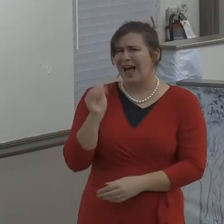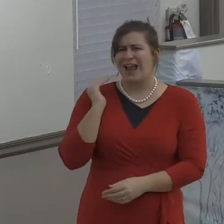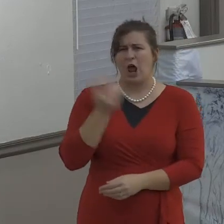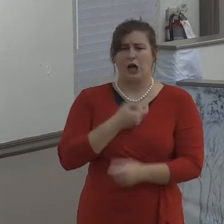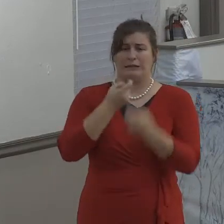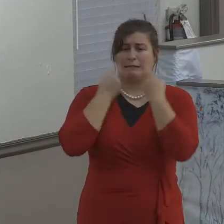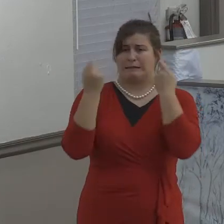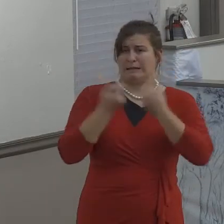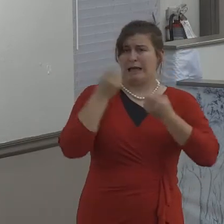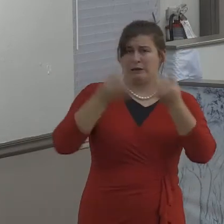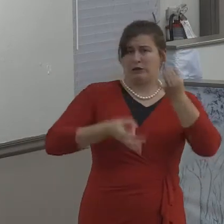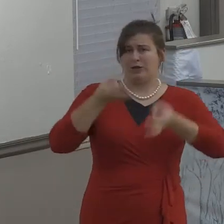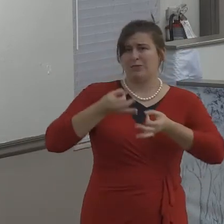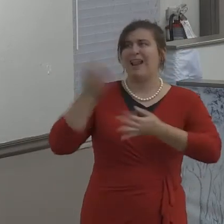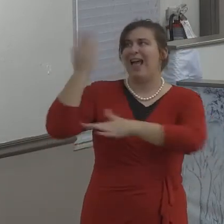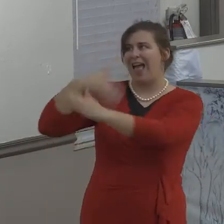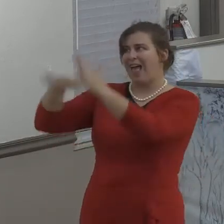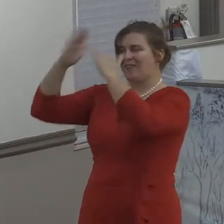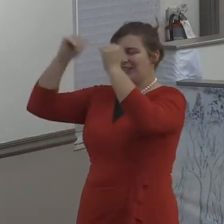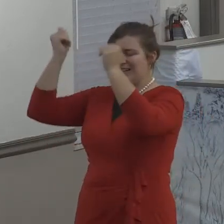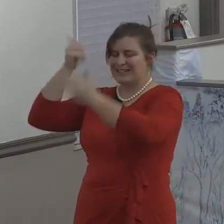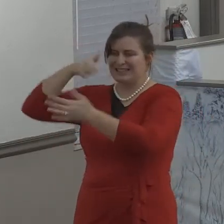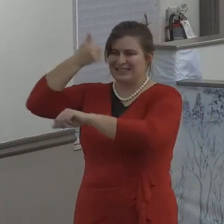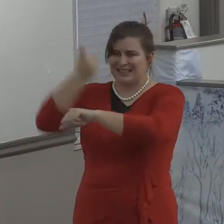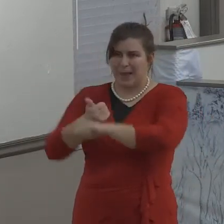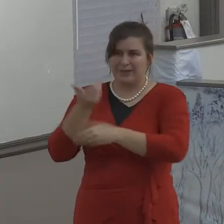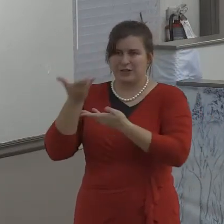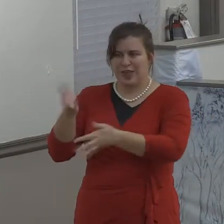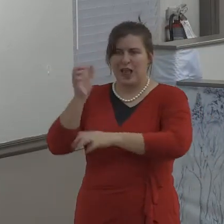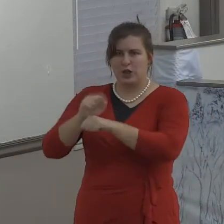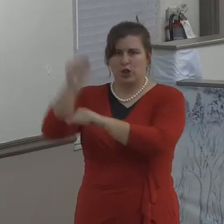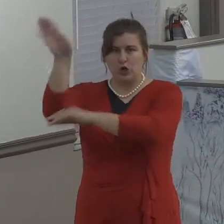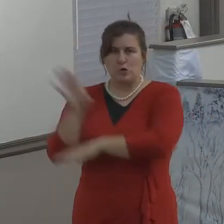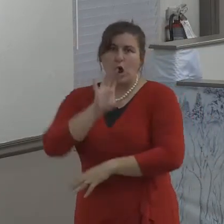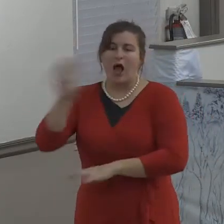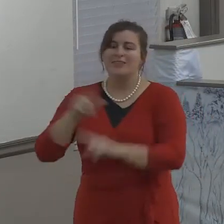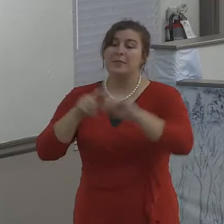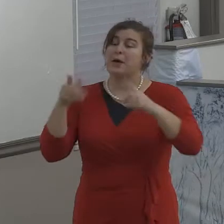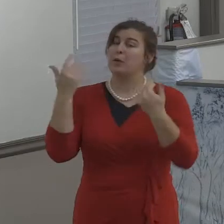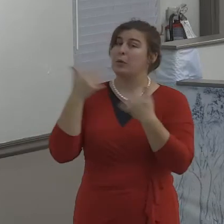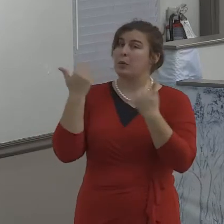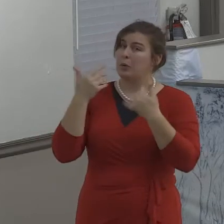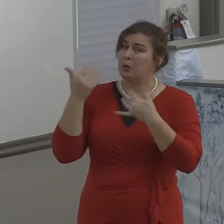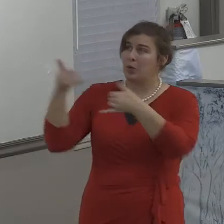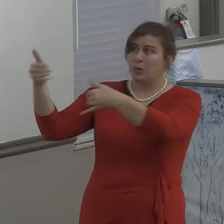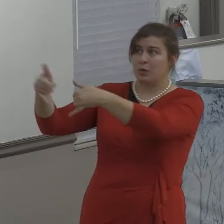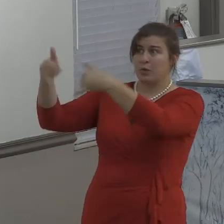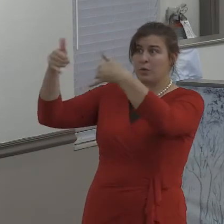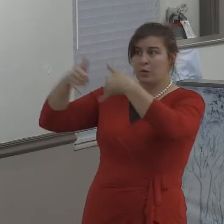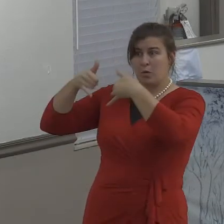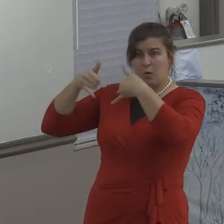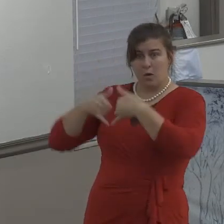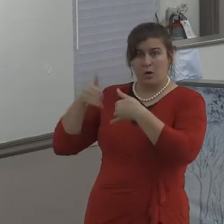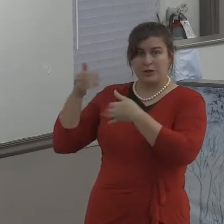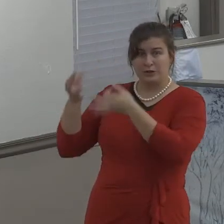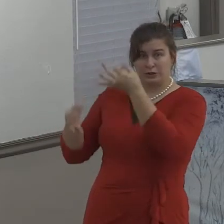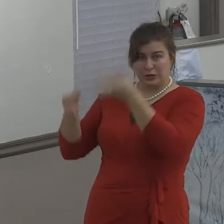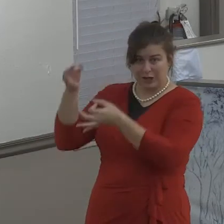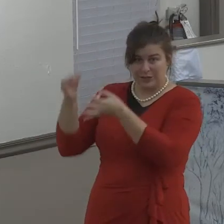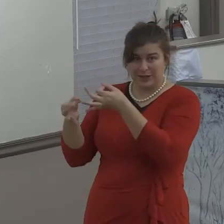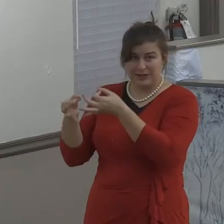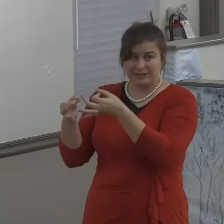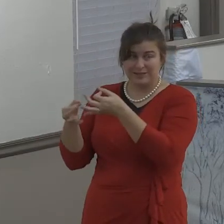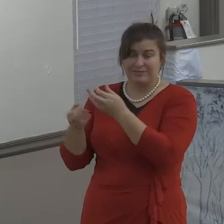We see it in Ephesians chapter 4, verse 30 and 31. It says, and grieve not the Holy Spirit of